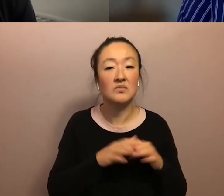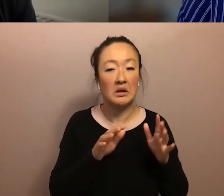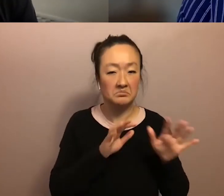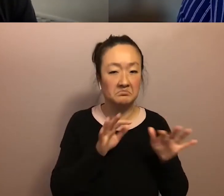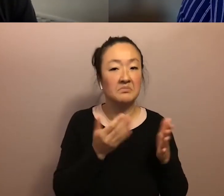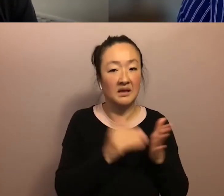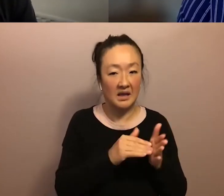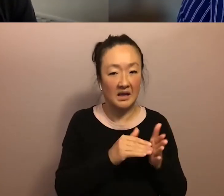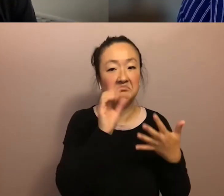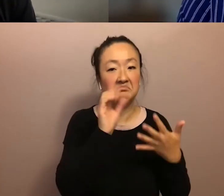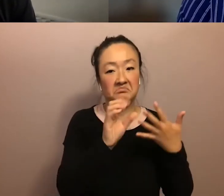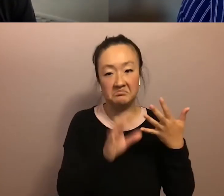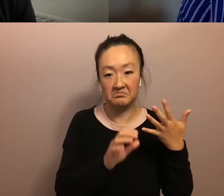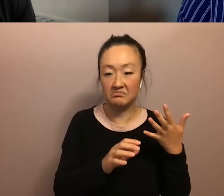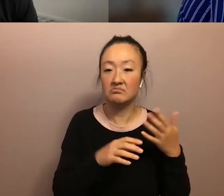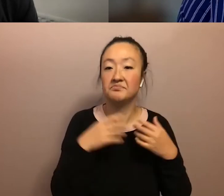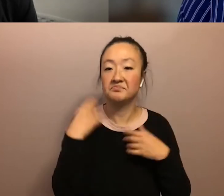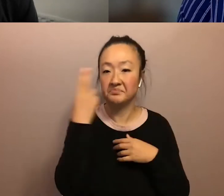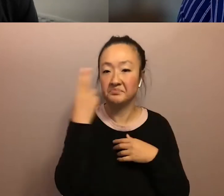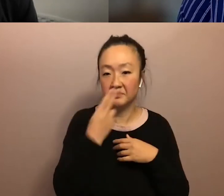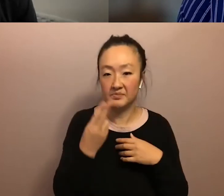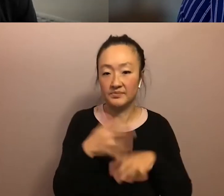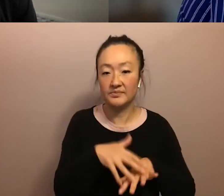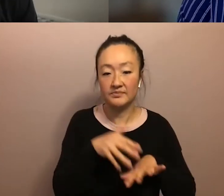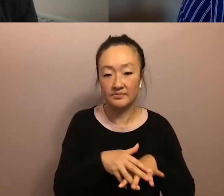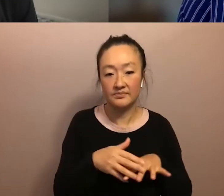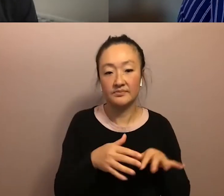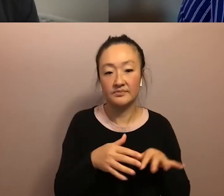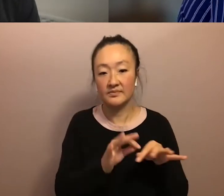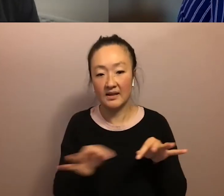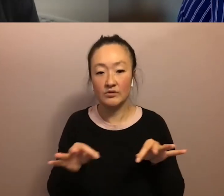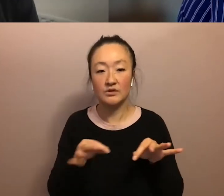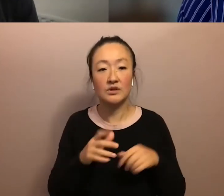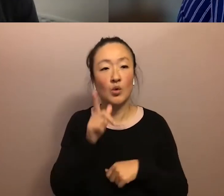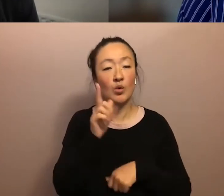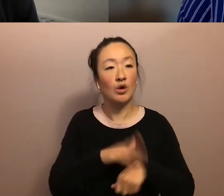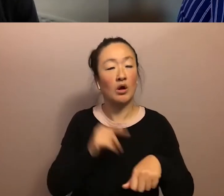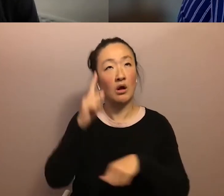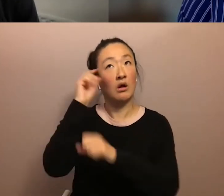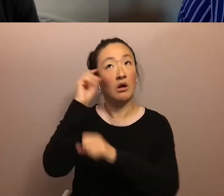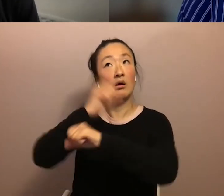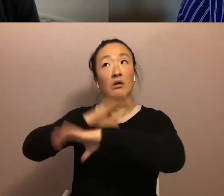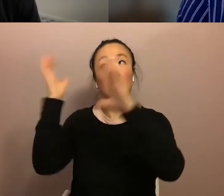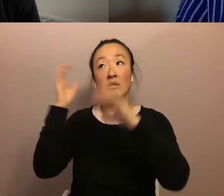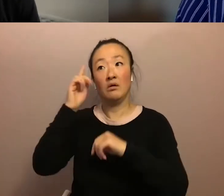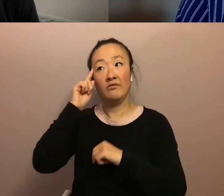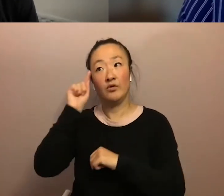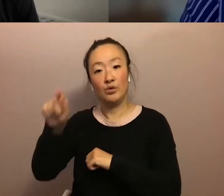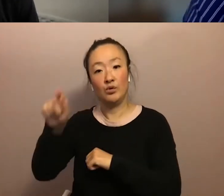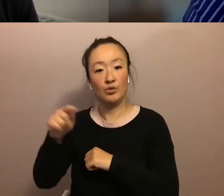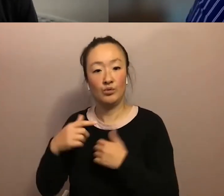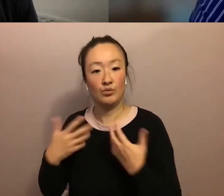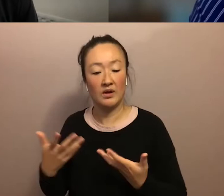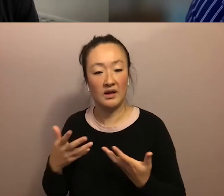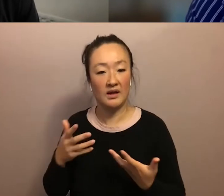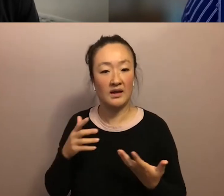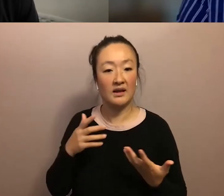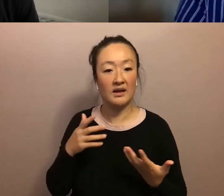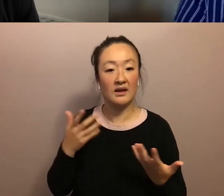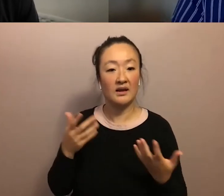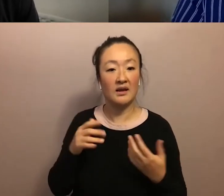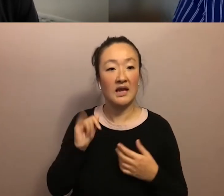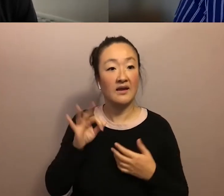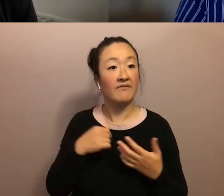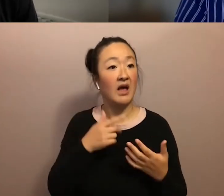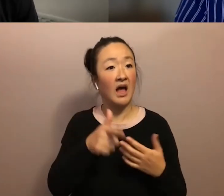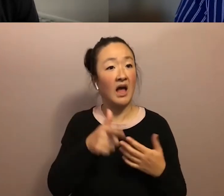Um, who will that call up for you that I might have foreclosed if I had given it, uh,